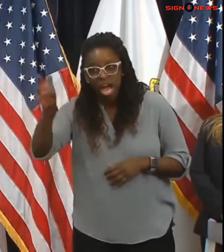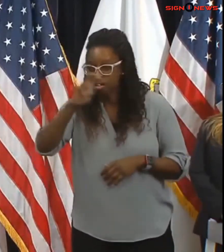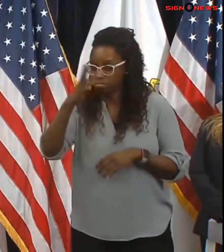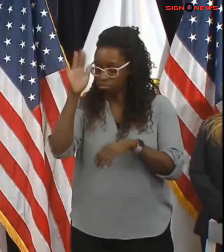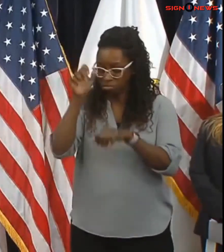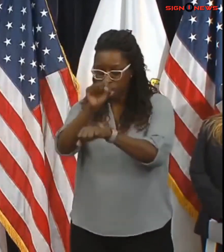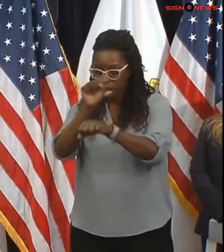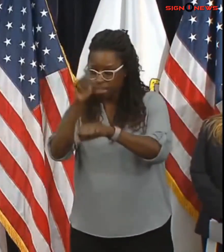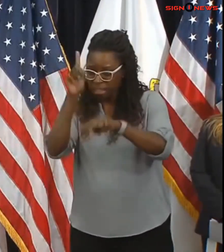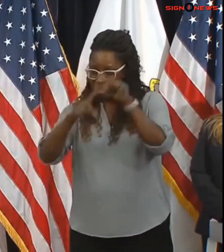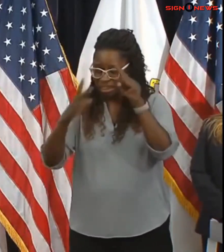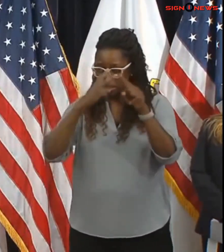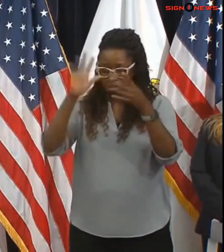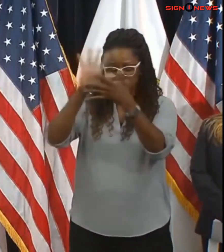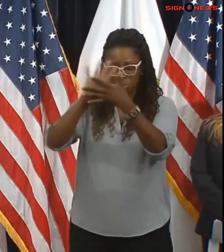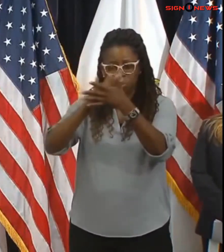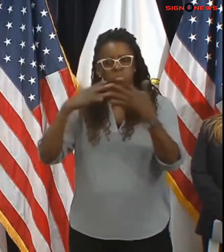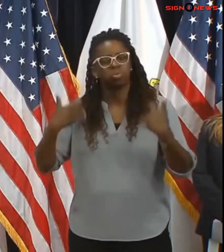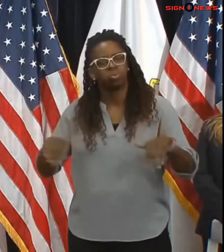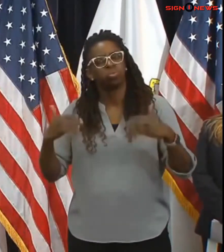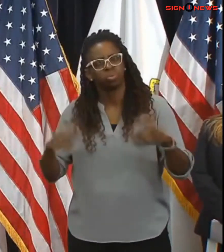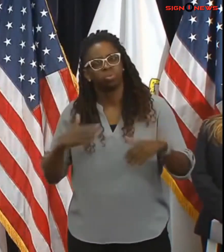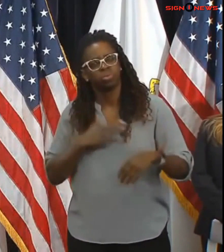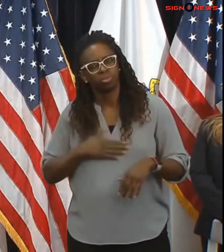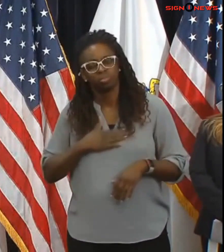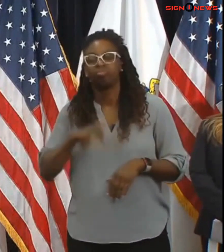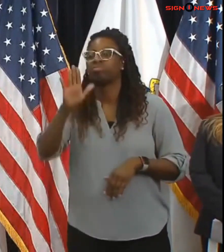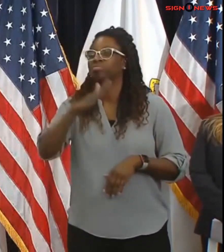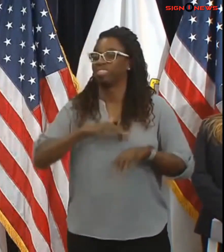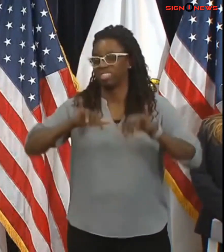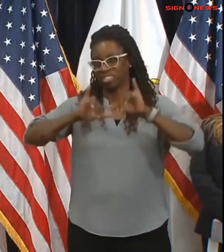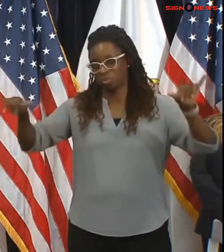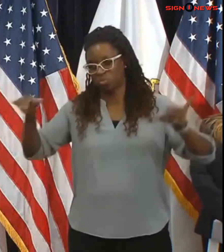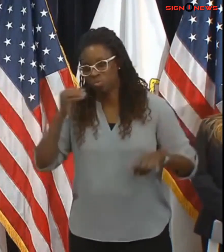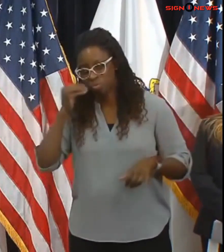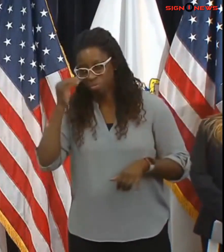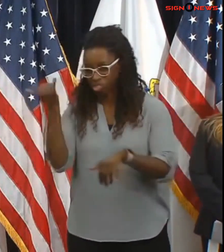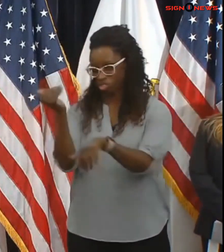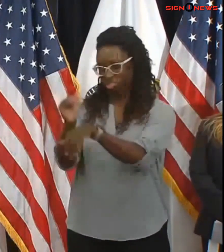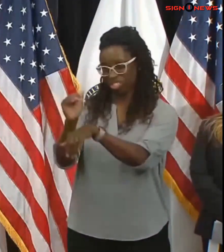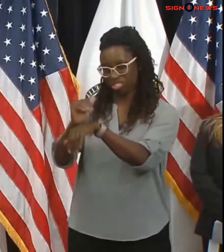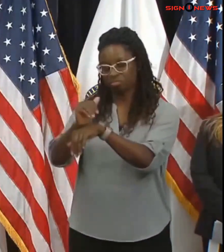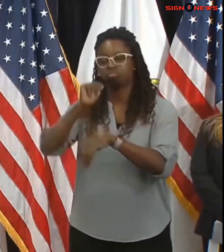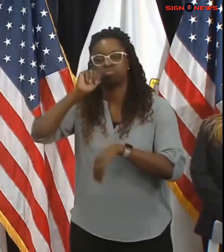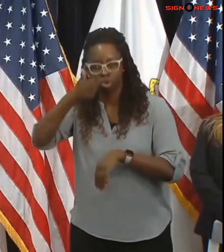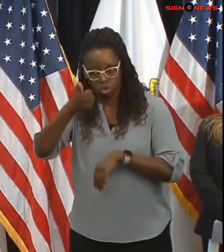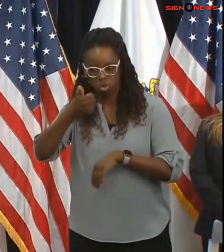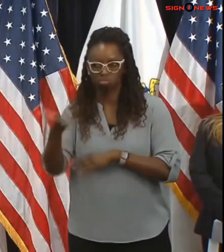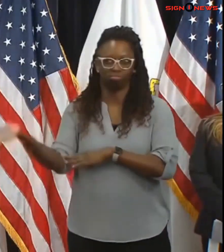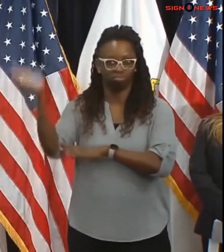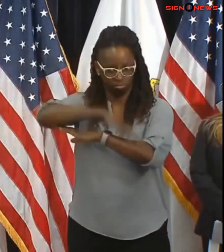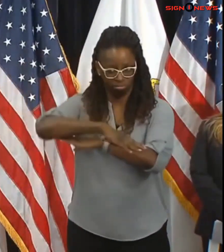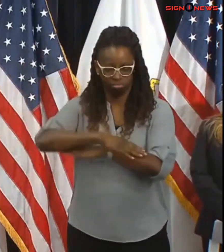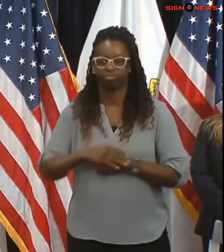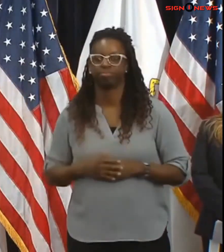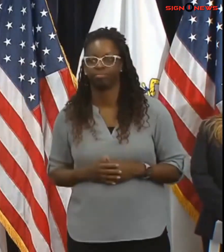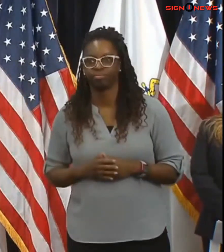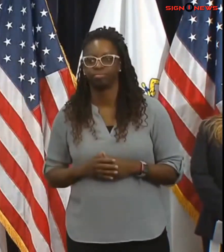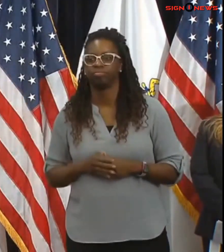possible to stay home tonight and tomorrow. We'd also encourage people to order out tonight from your favorite